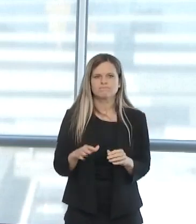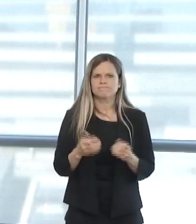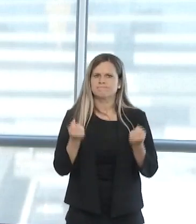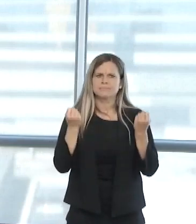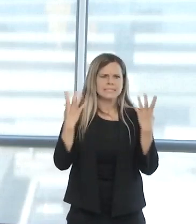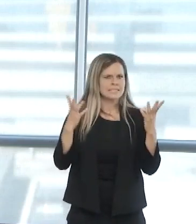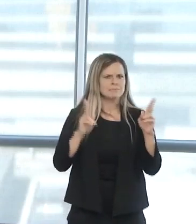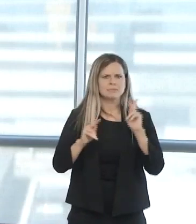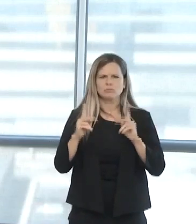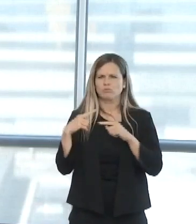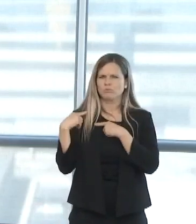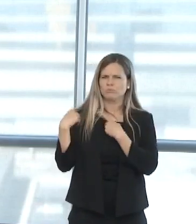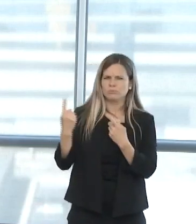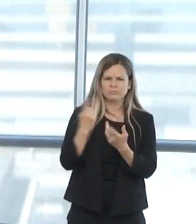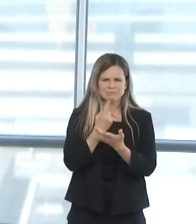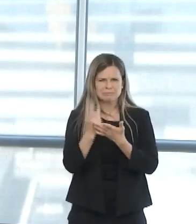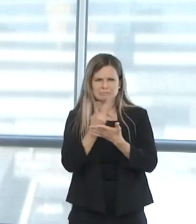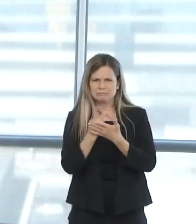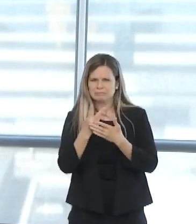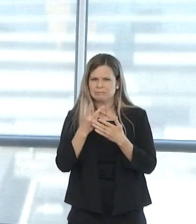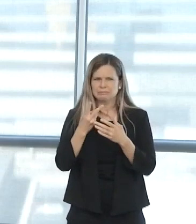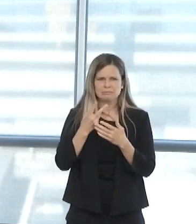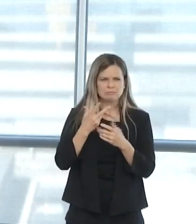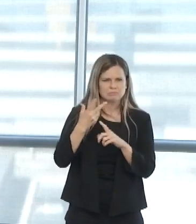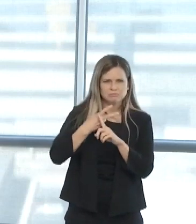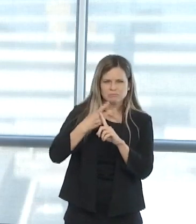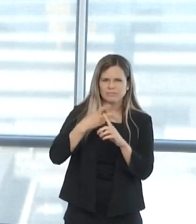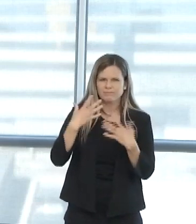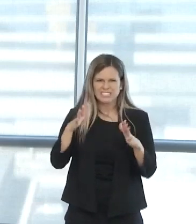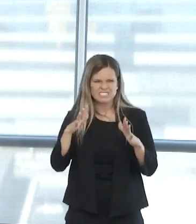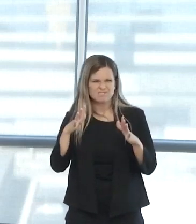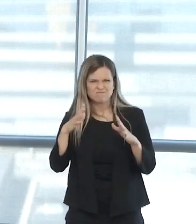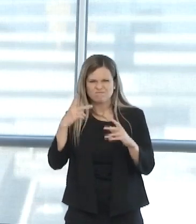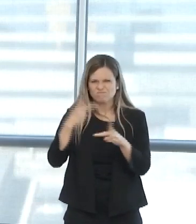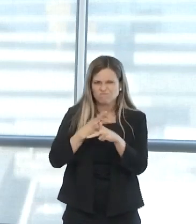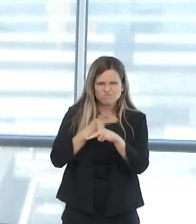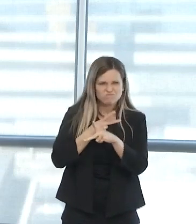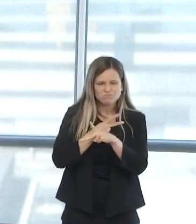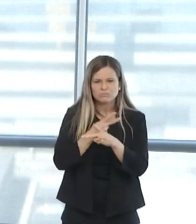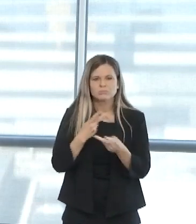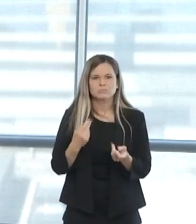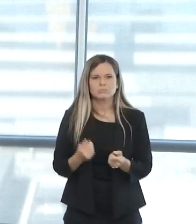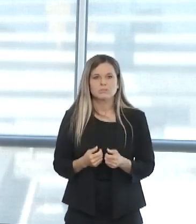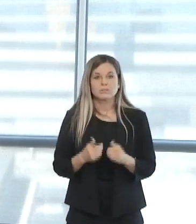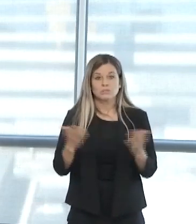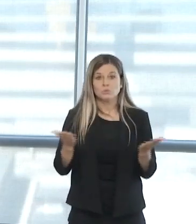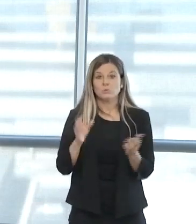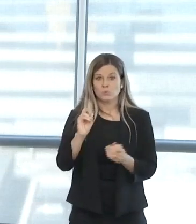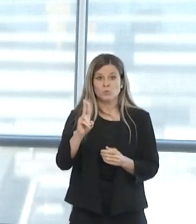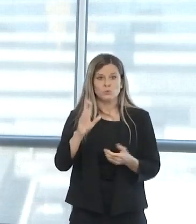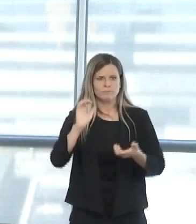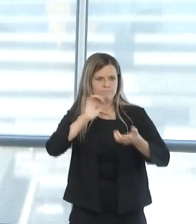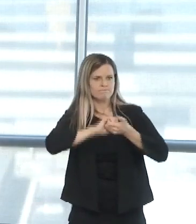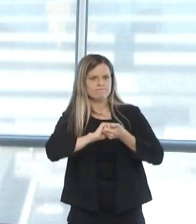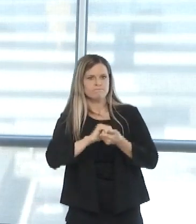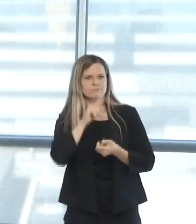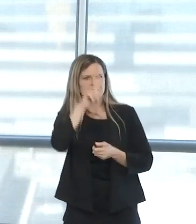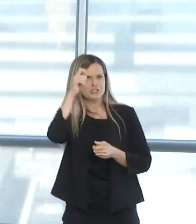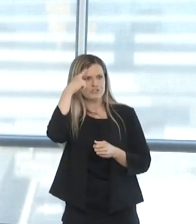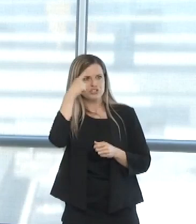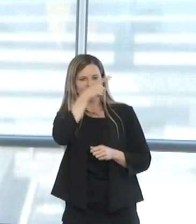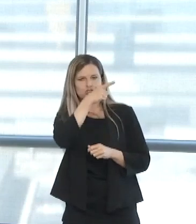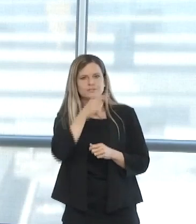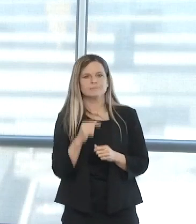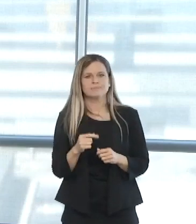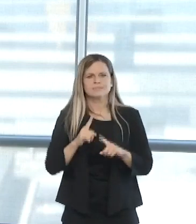for weeks and months. We collaborated here at OU with the Governor's Task Force and others across the state to contribute to that modeling for